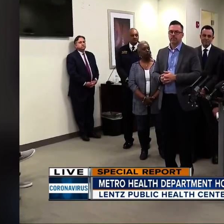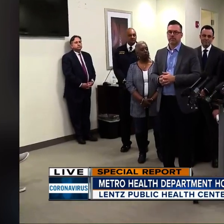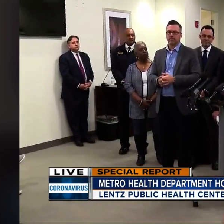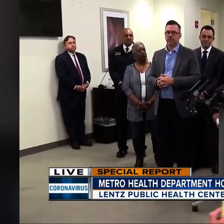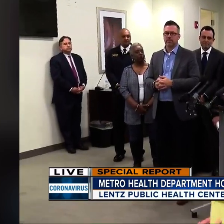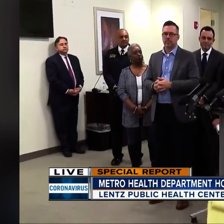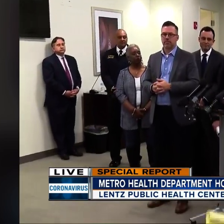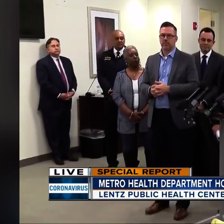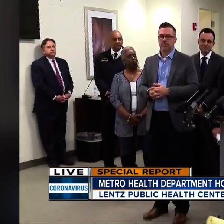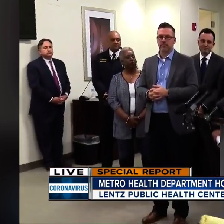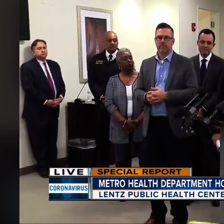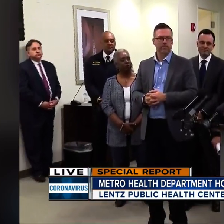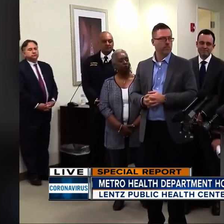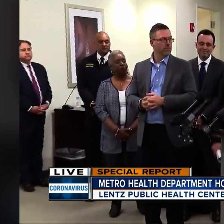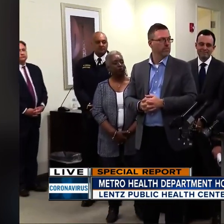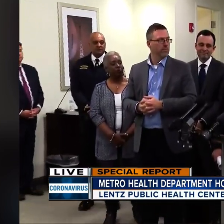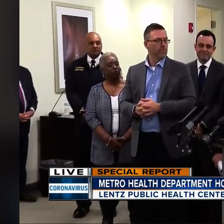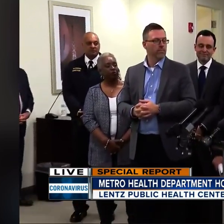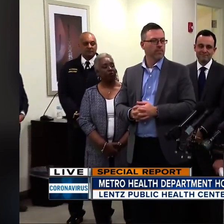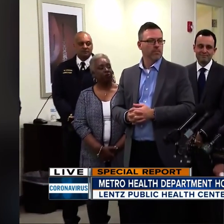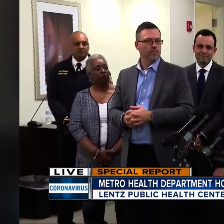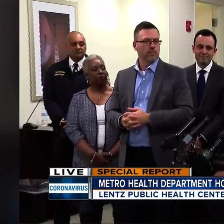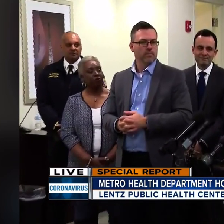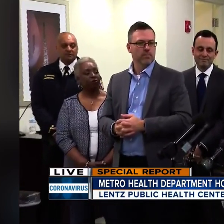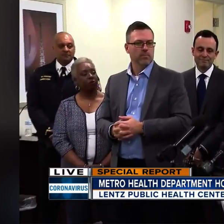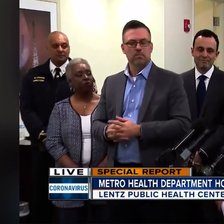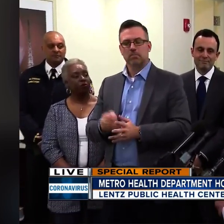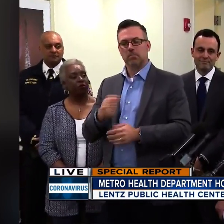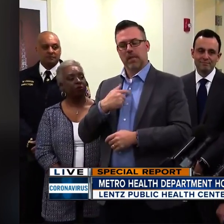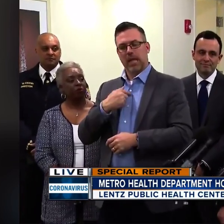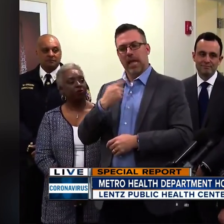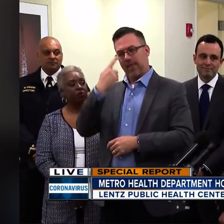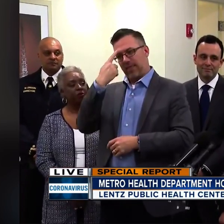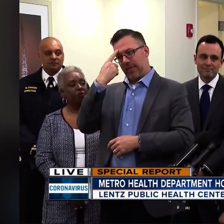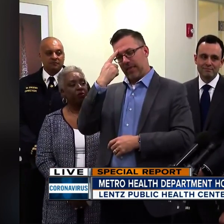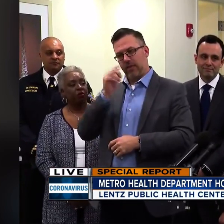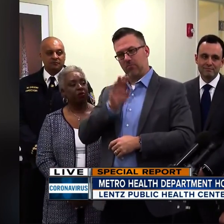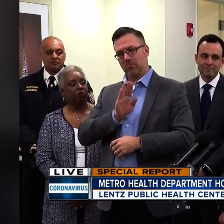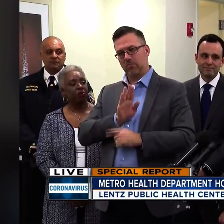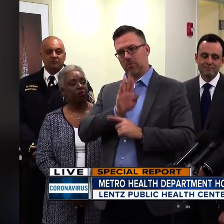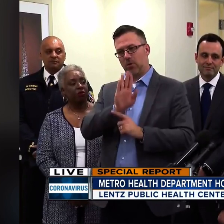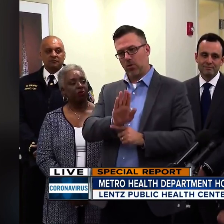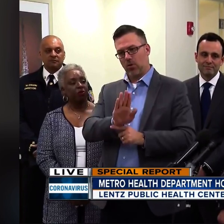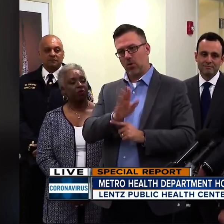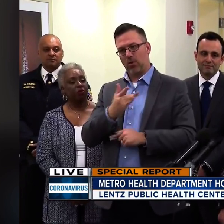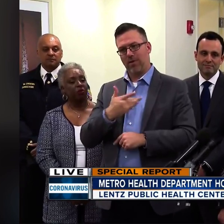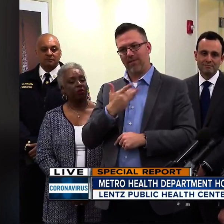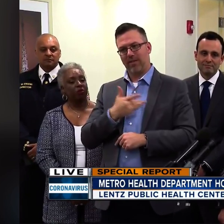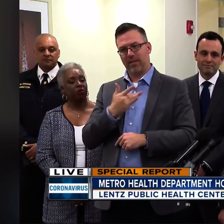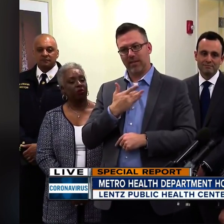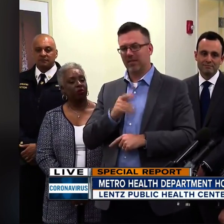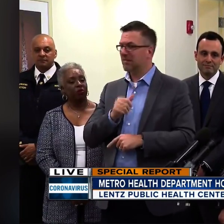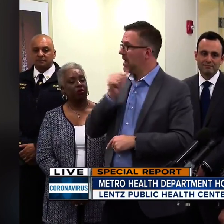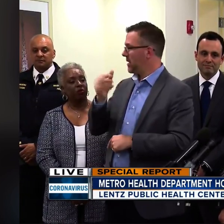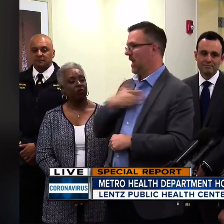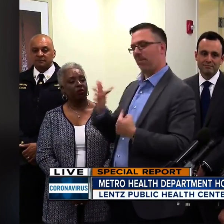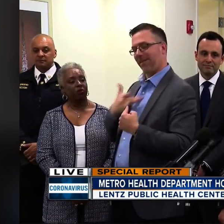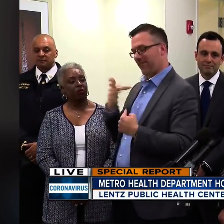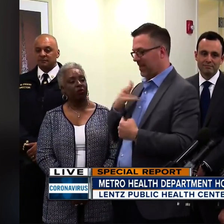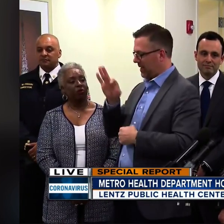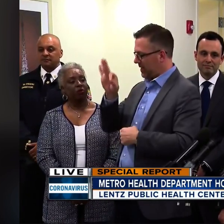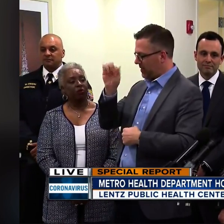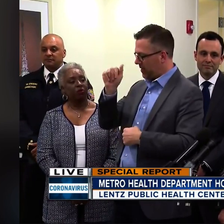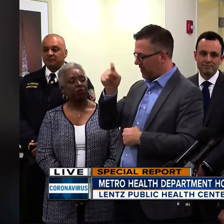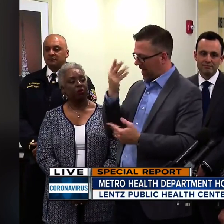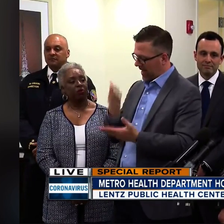I think that your feelings and... It's not feelings. It's facts.